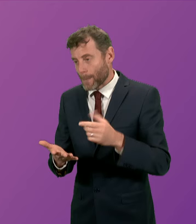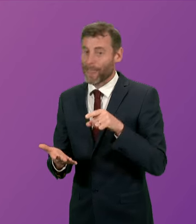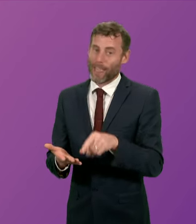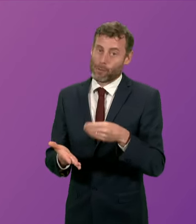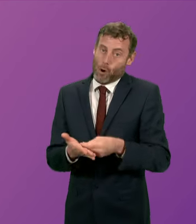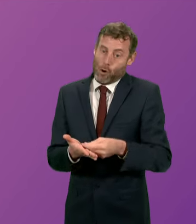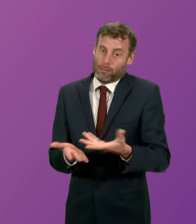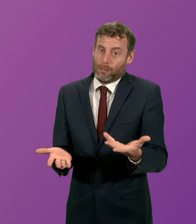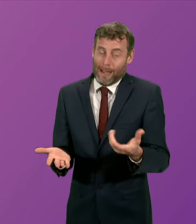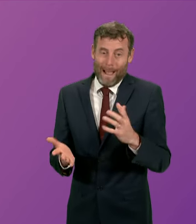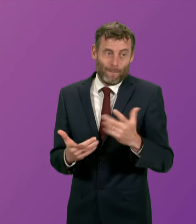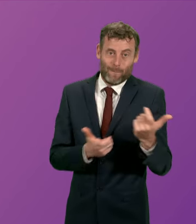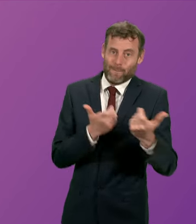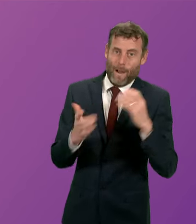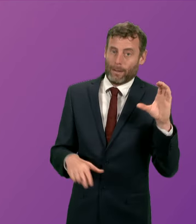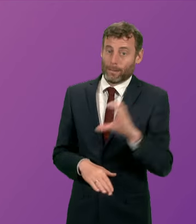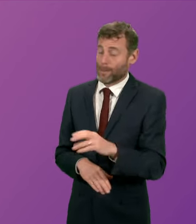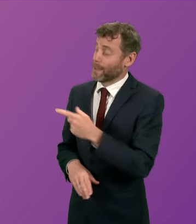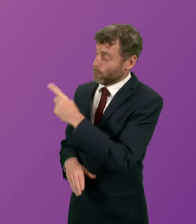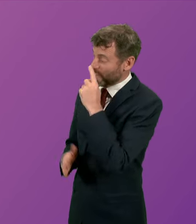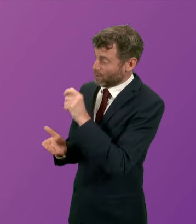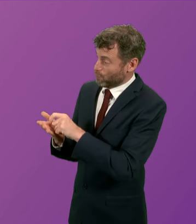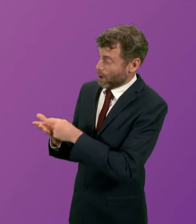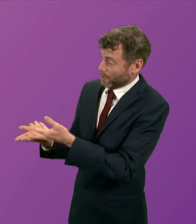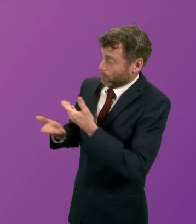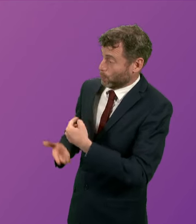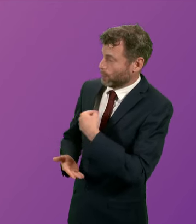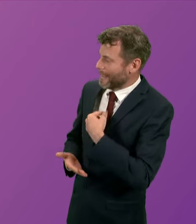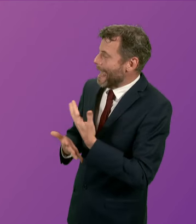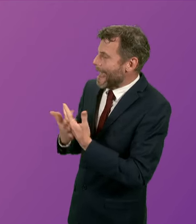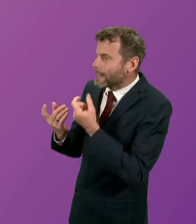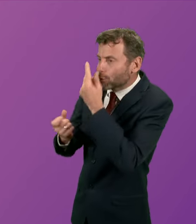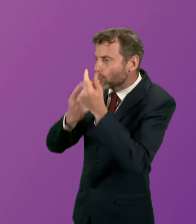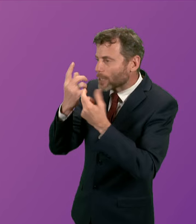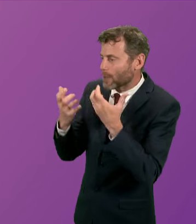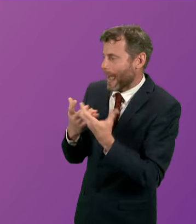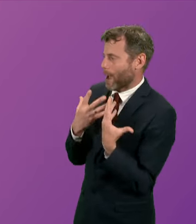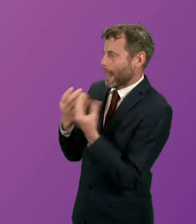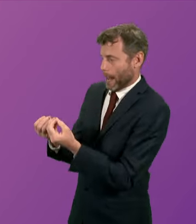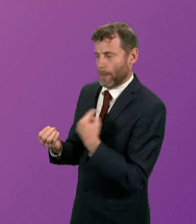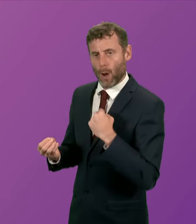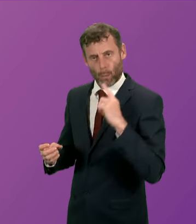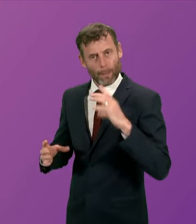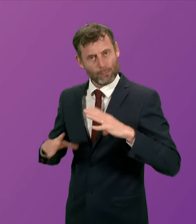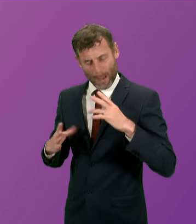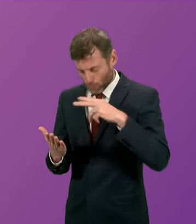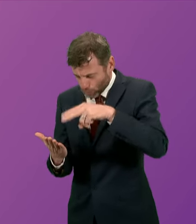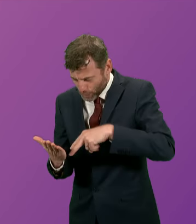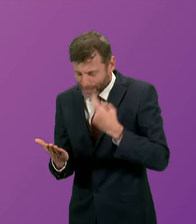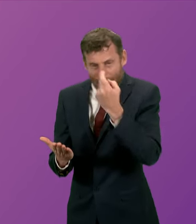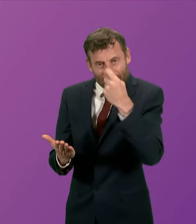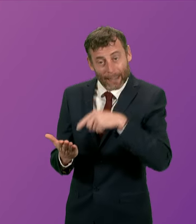got to try to find that but if Mr Carson would care to write to me with any suggestions he thinks would be helpful I'd be happy to consider them along with the Transport Secretary.